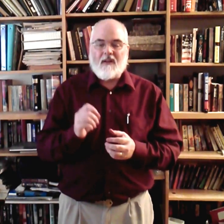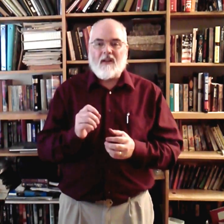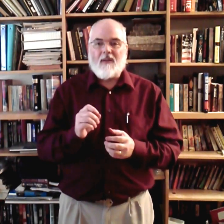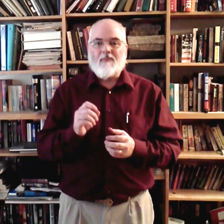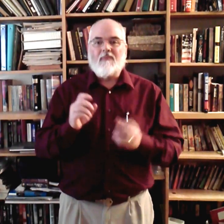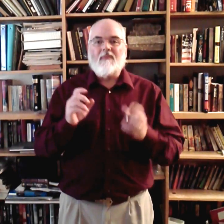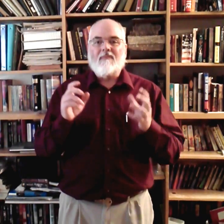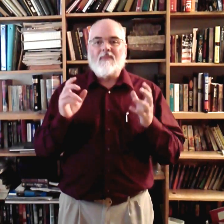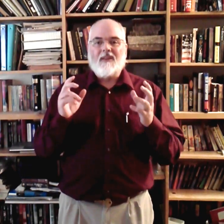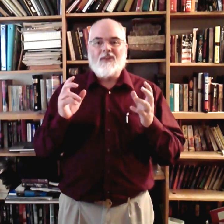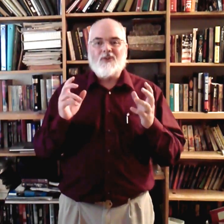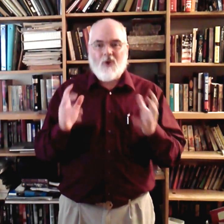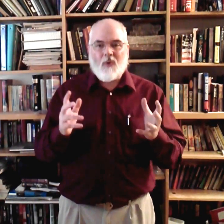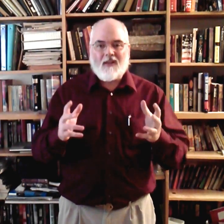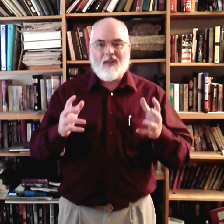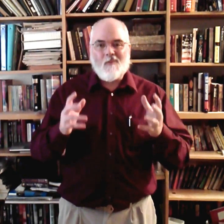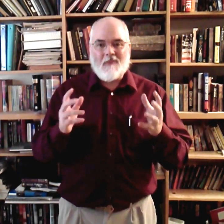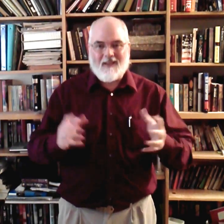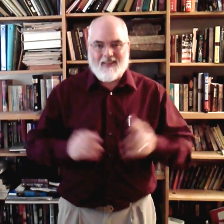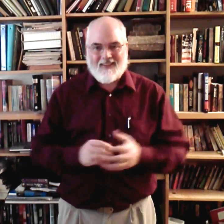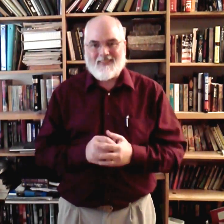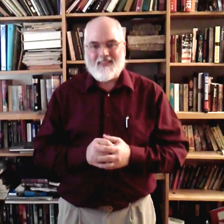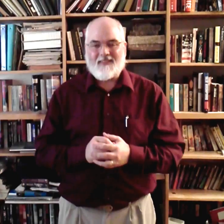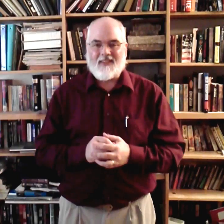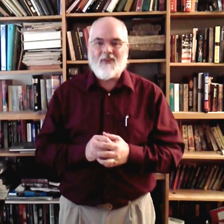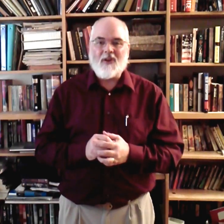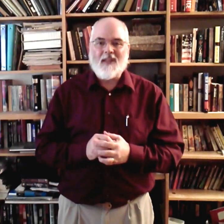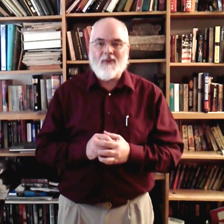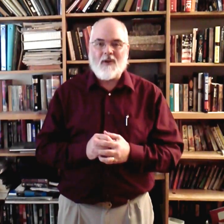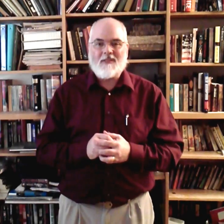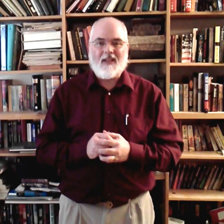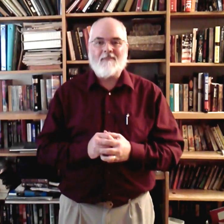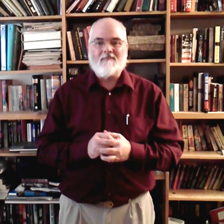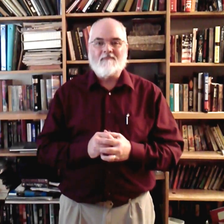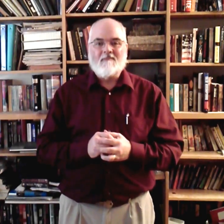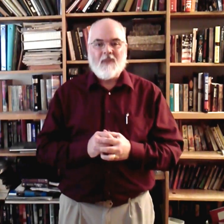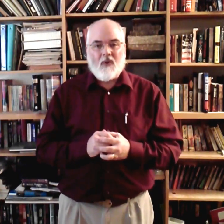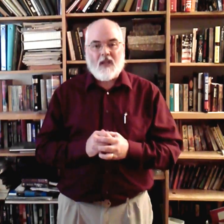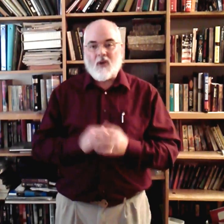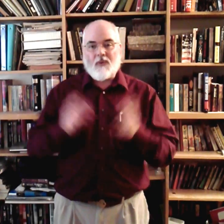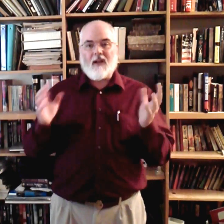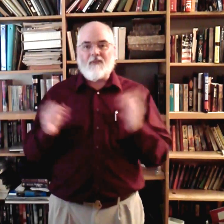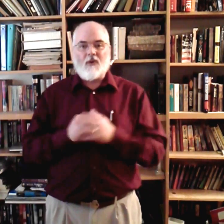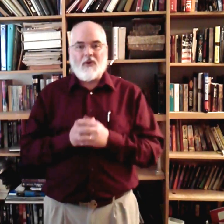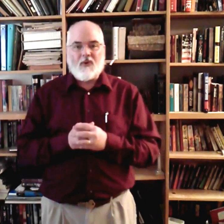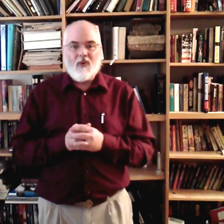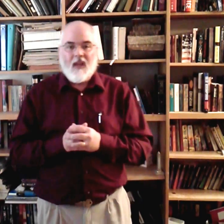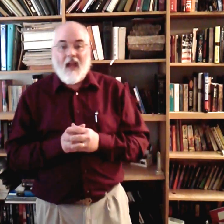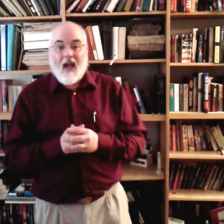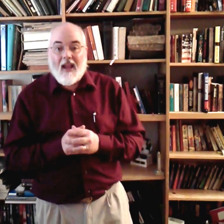showing that you mean it. If you understand what I'm saying. Okay, so without any further ado, I